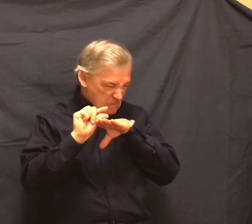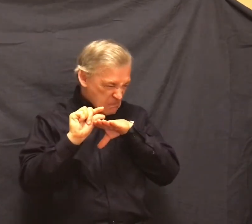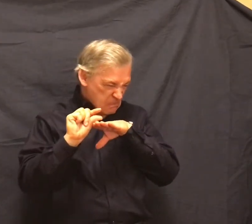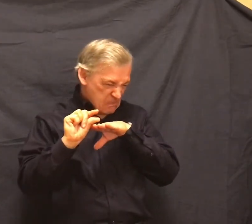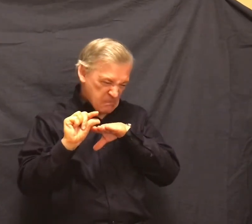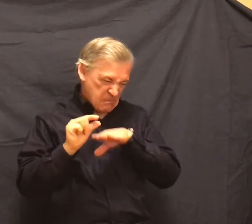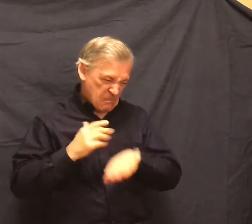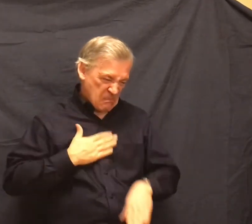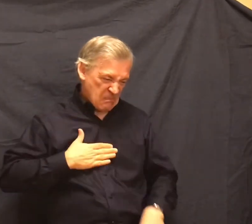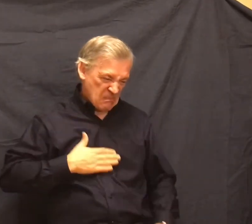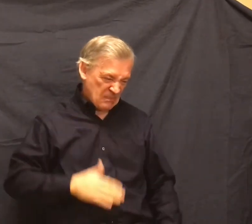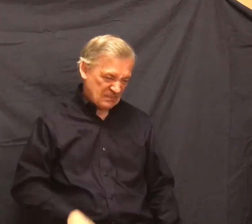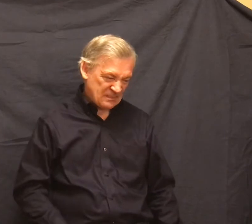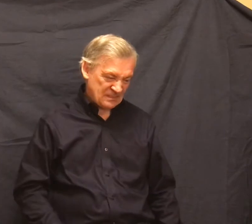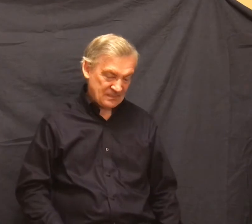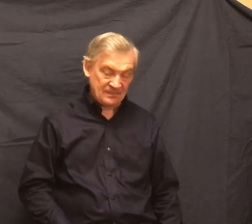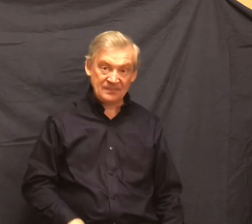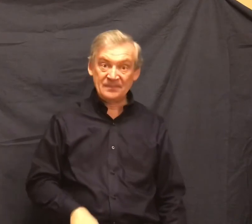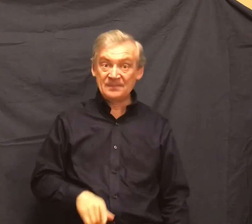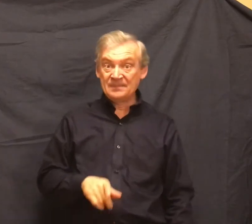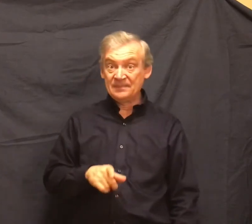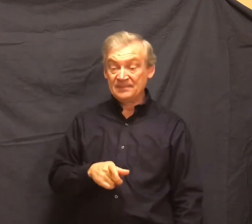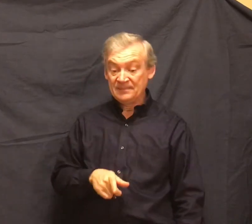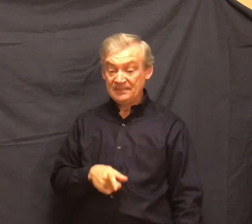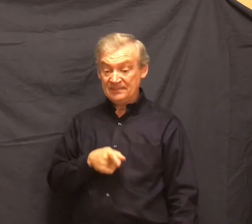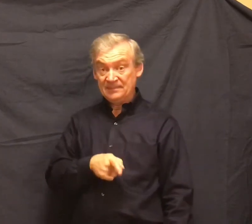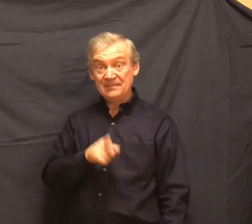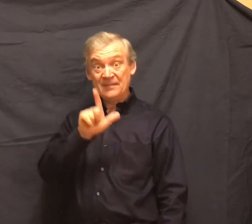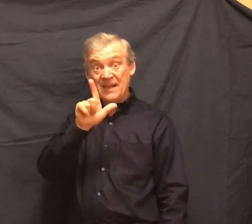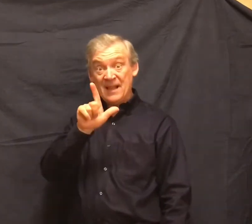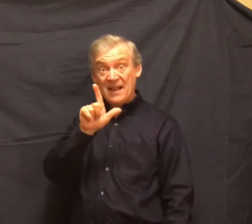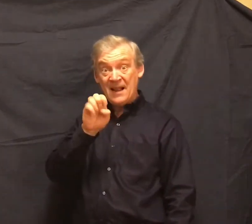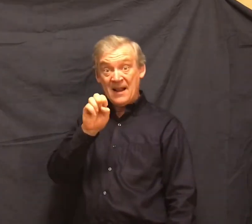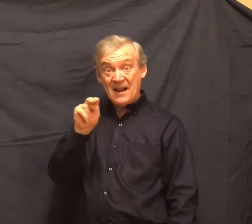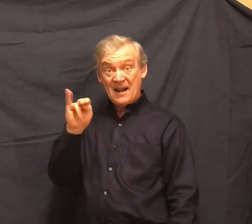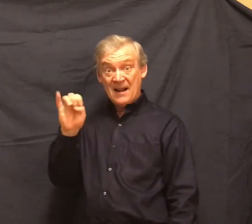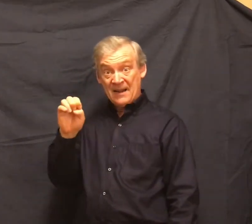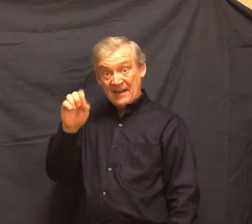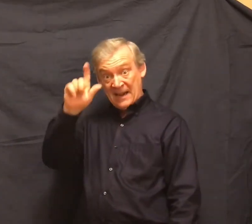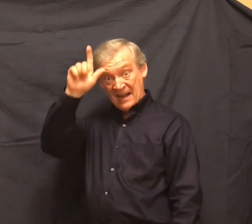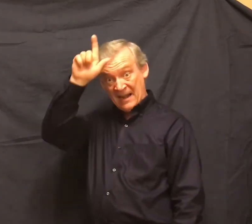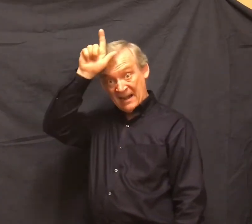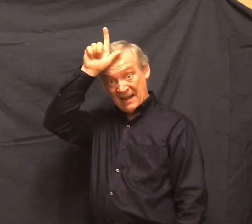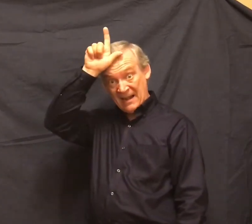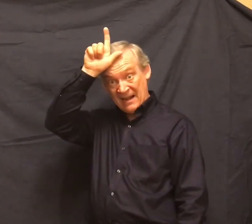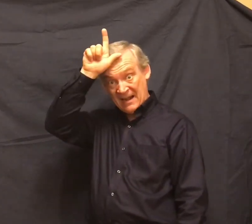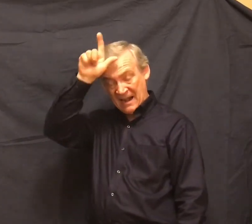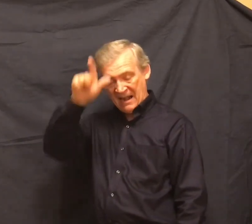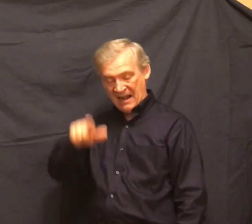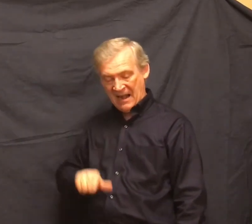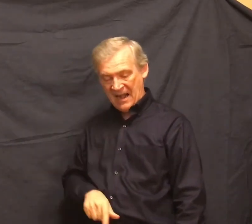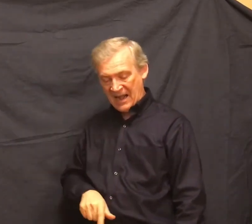Lenny dabbled his big paw in the water and wiggled his fingers, so the water arose in little splashes.